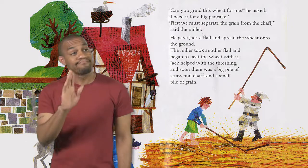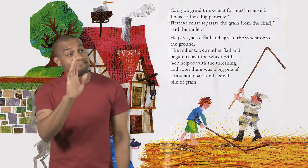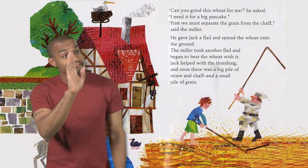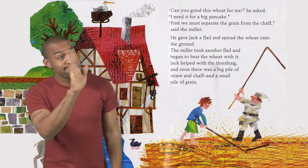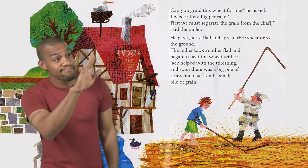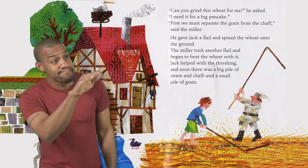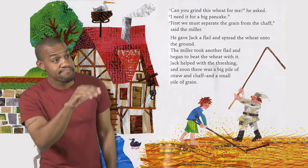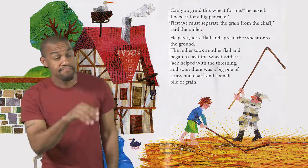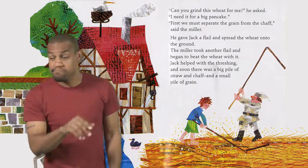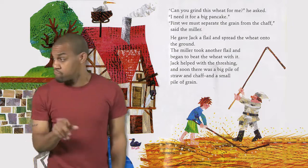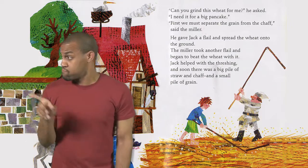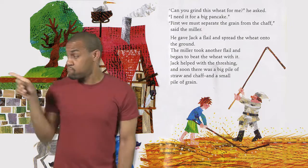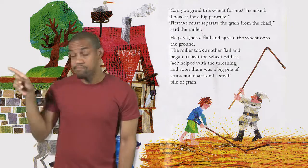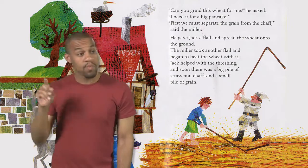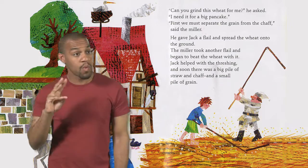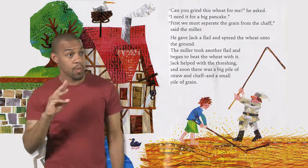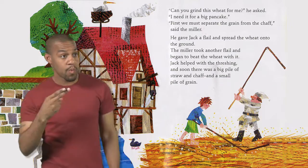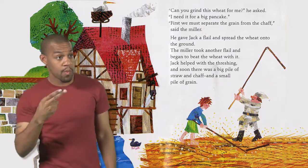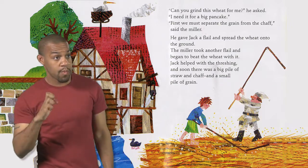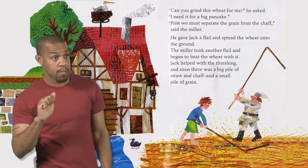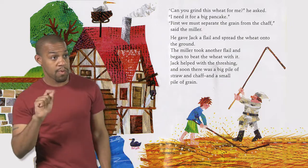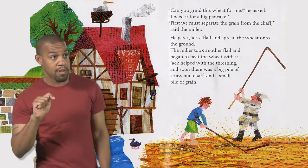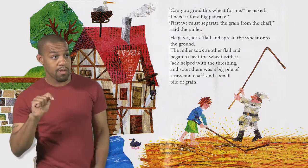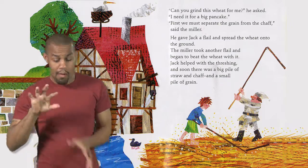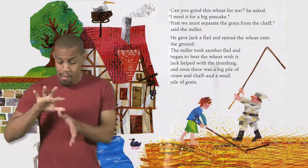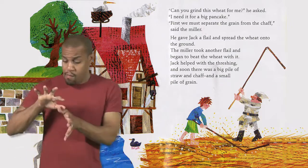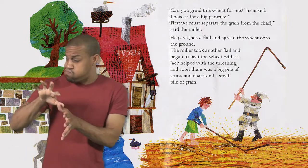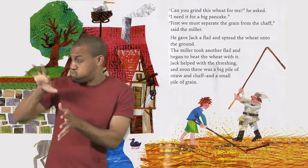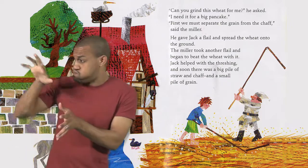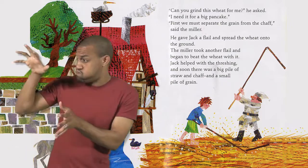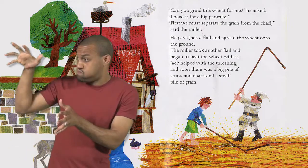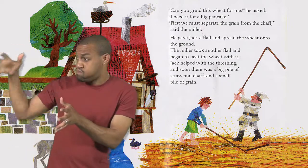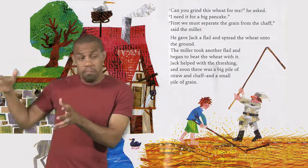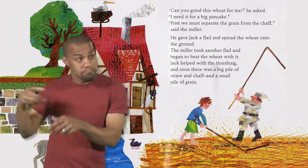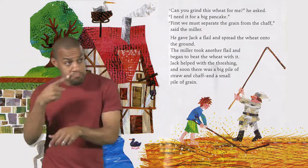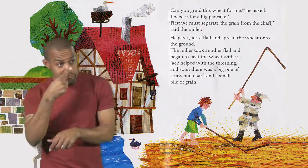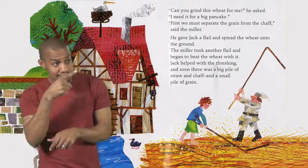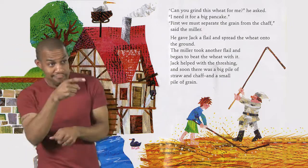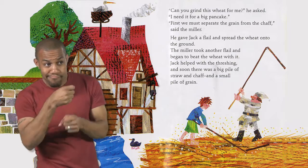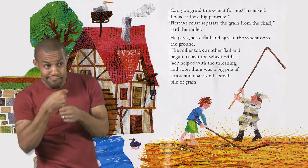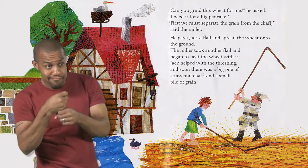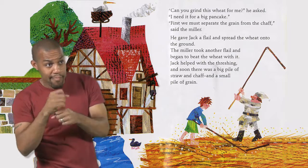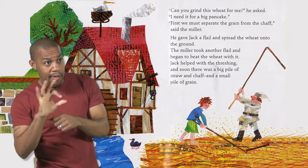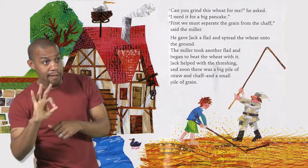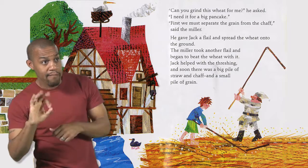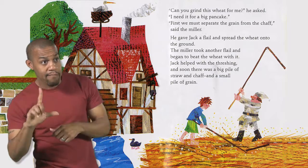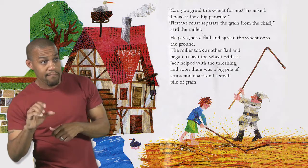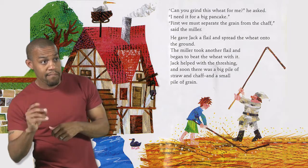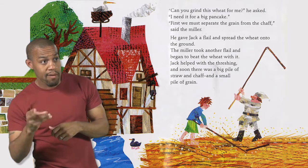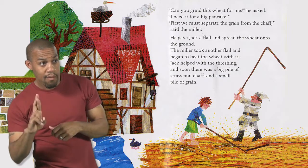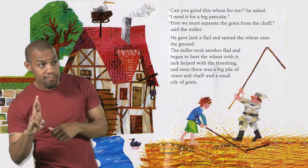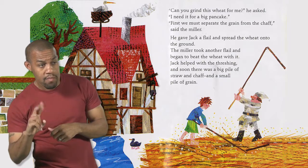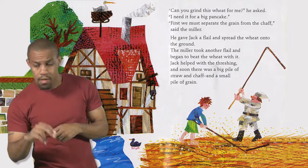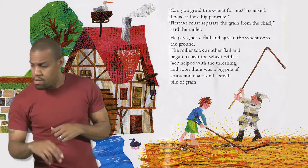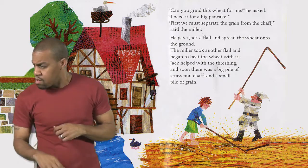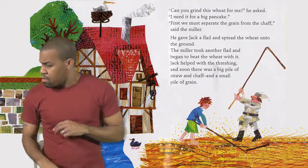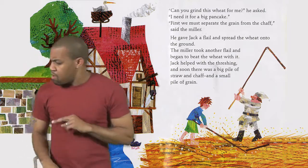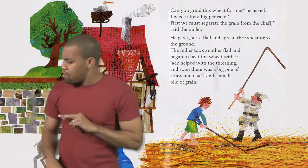Can you grind this wheat for me, he asked I need it for a big pancake First,